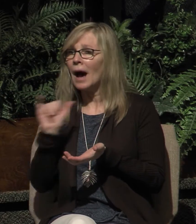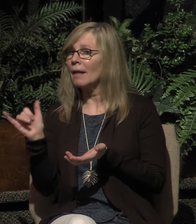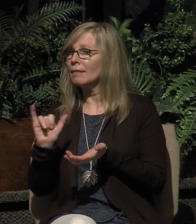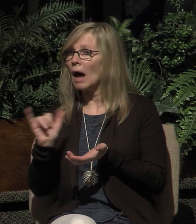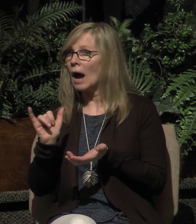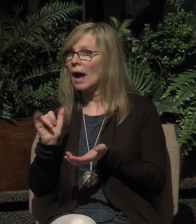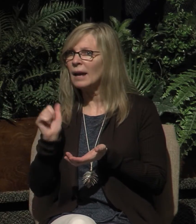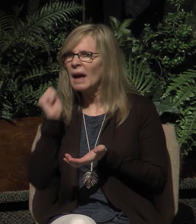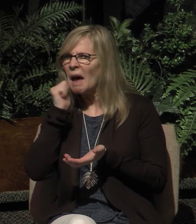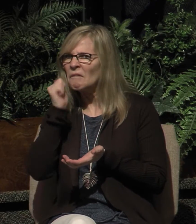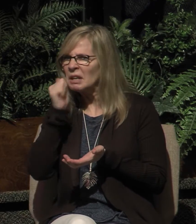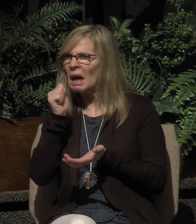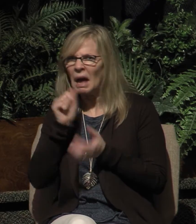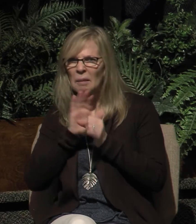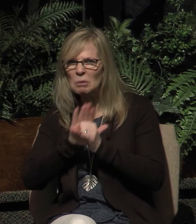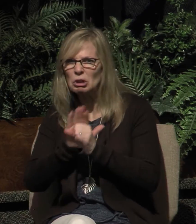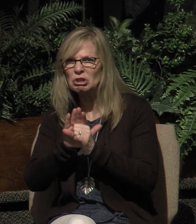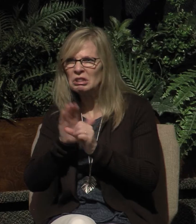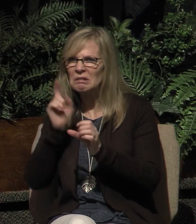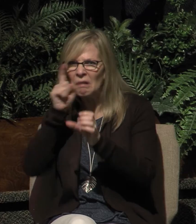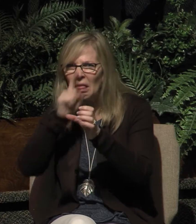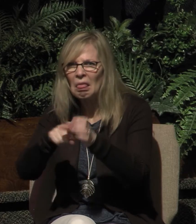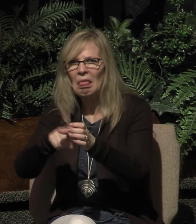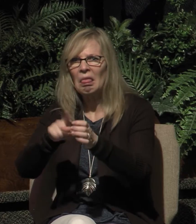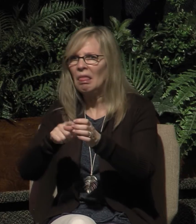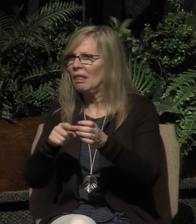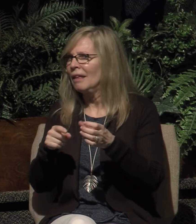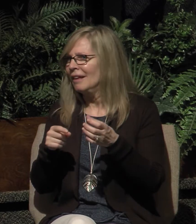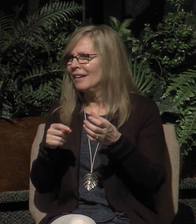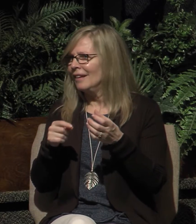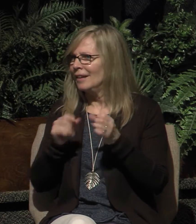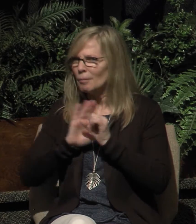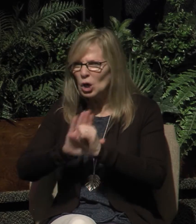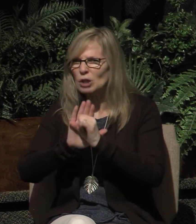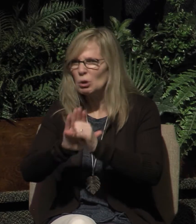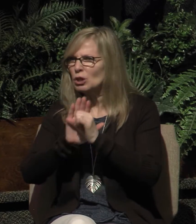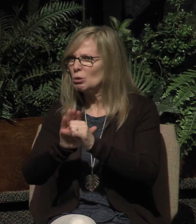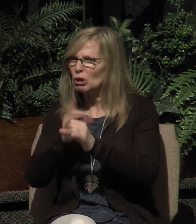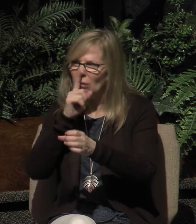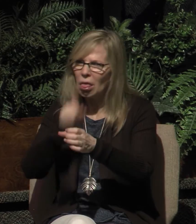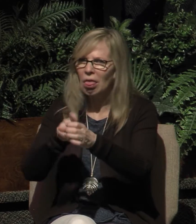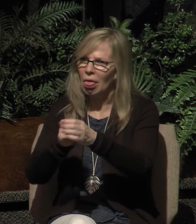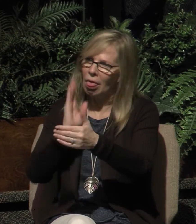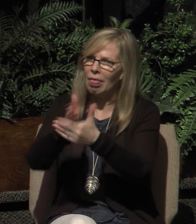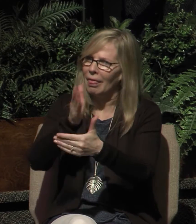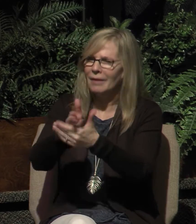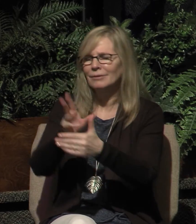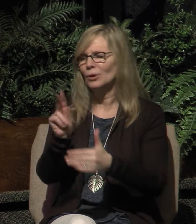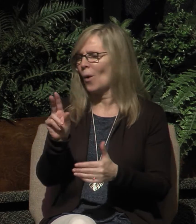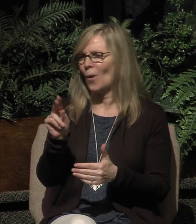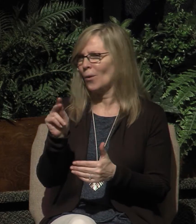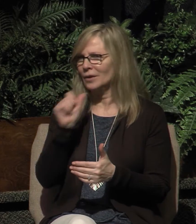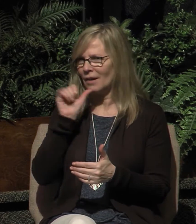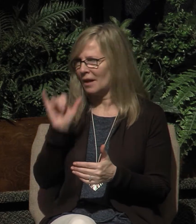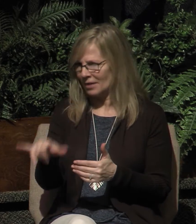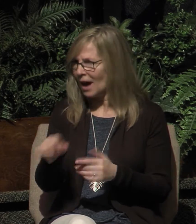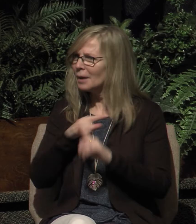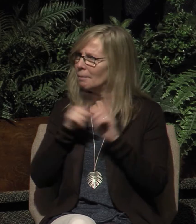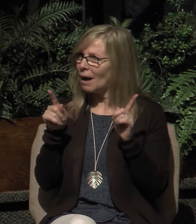sense of you're pushing your way into their lives, they don't want you, but you're pushing your way, you're intruding. No, but rather by serving them,